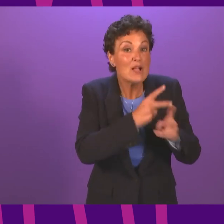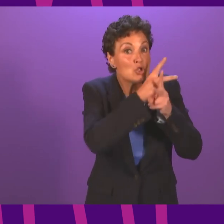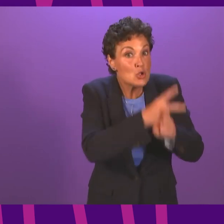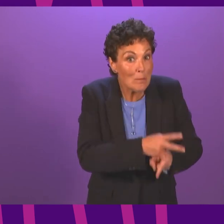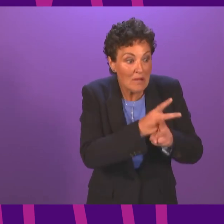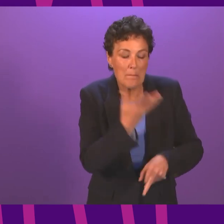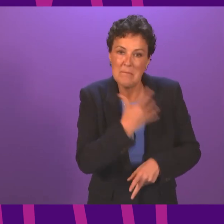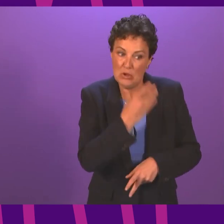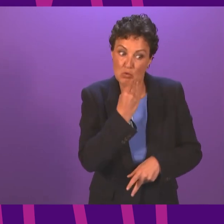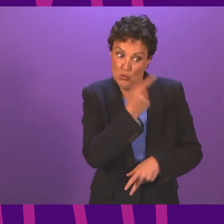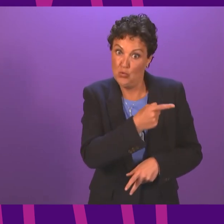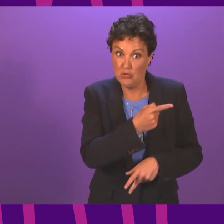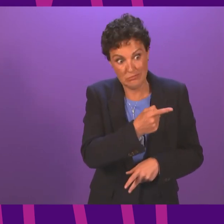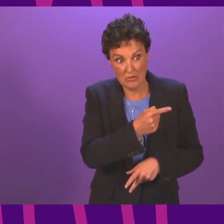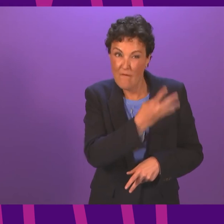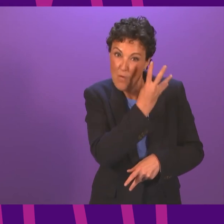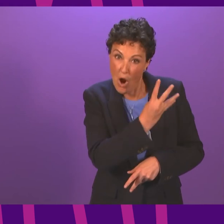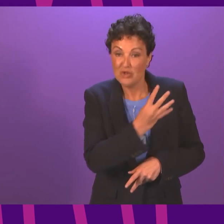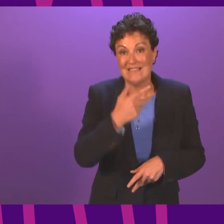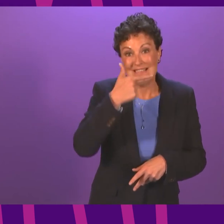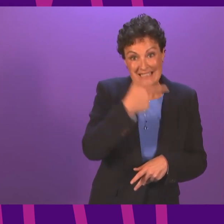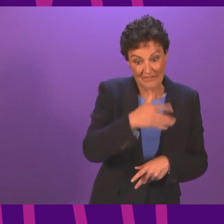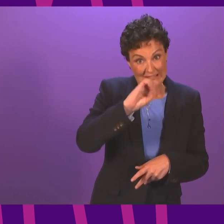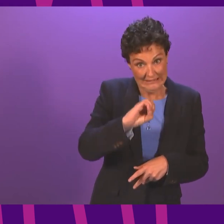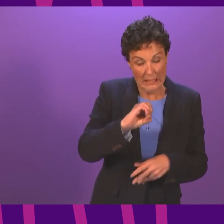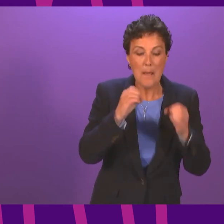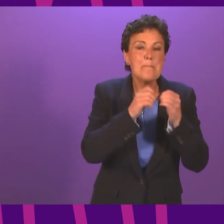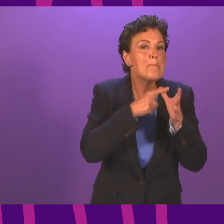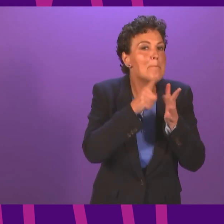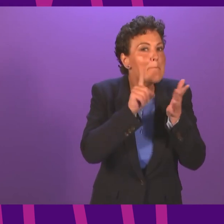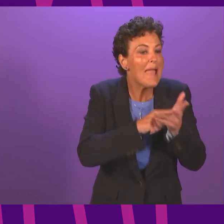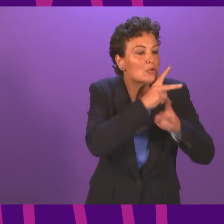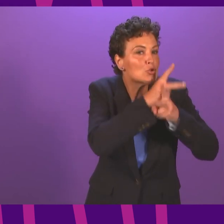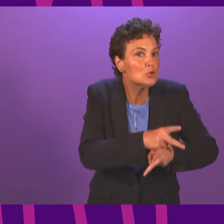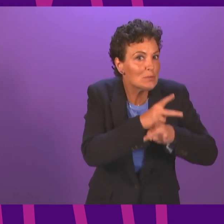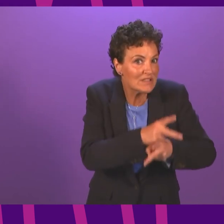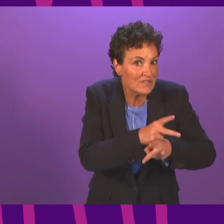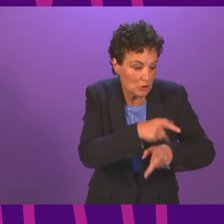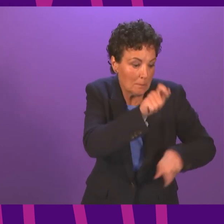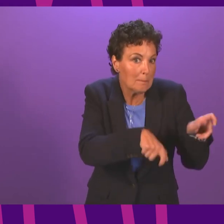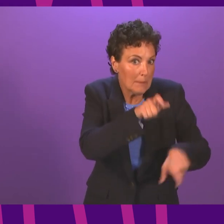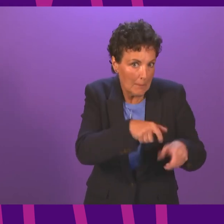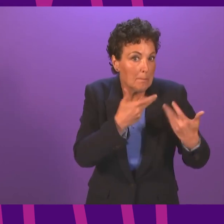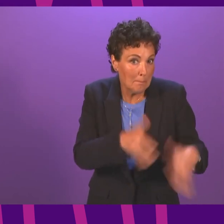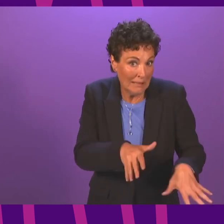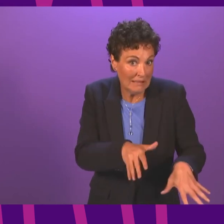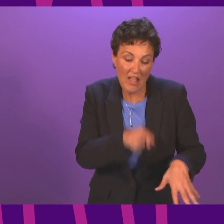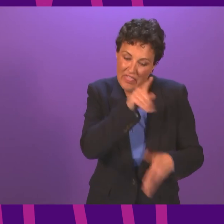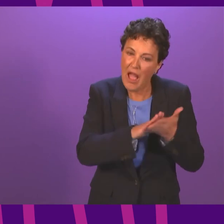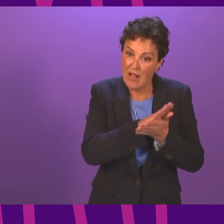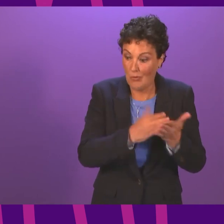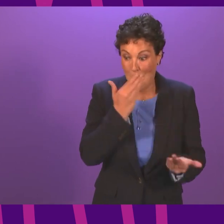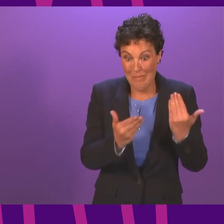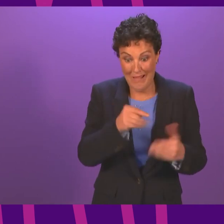years that's a total of 470 bail supervision cases were commenced and in 2019-20 that's a 40%